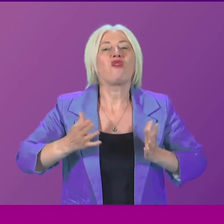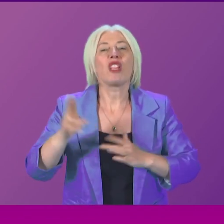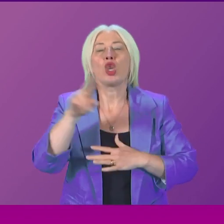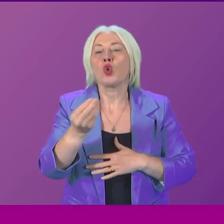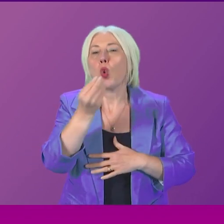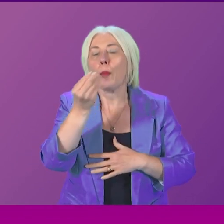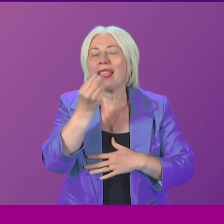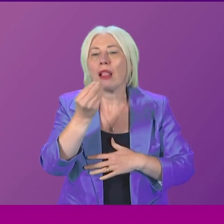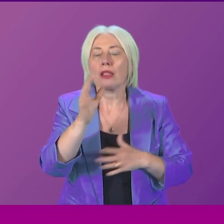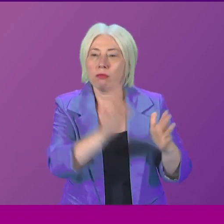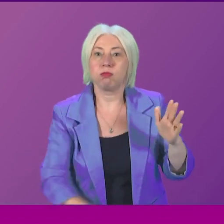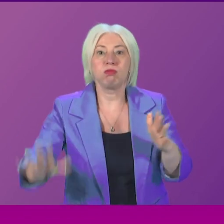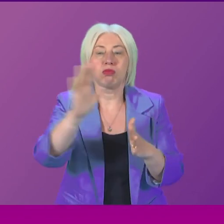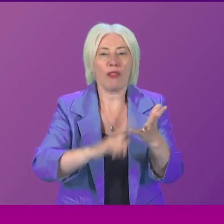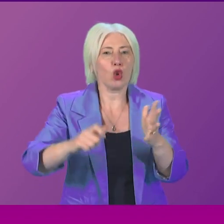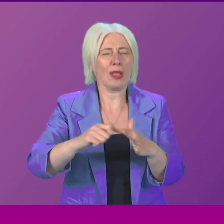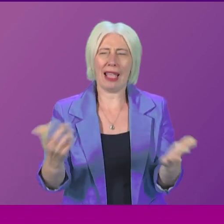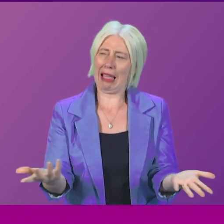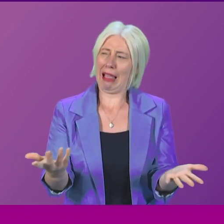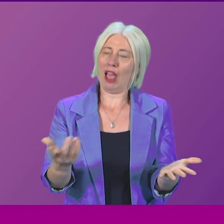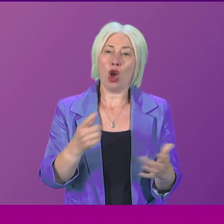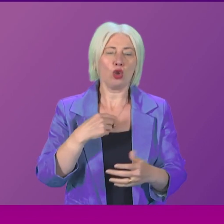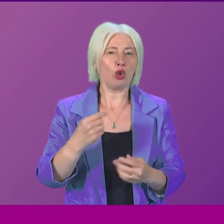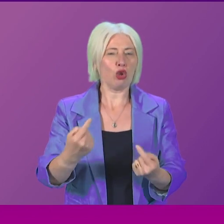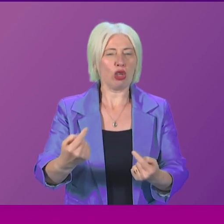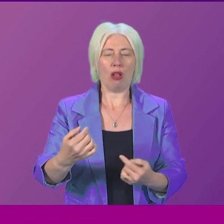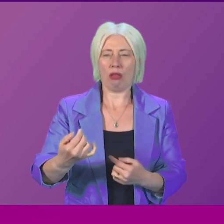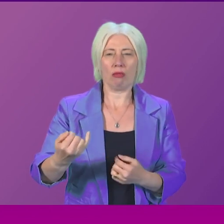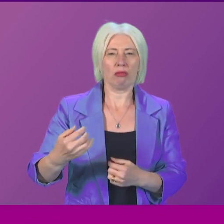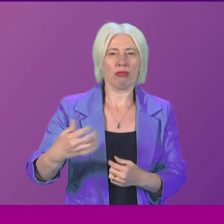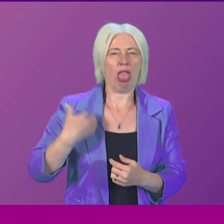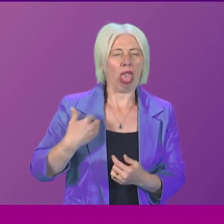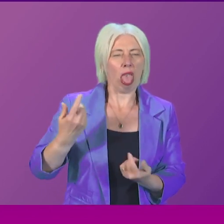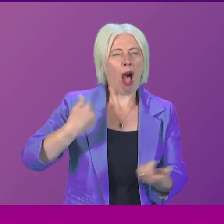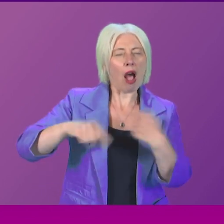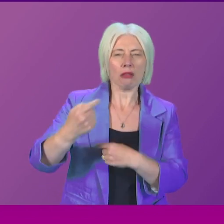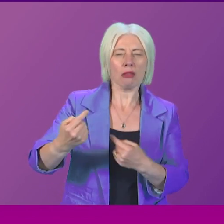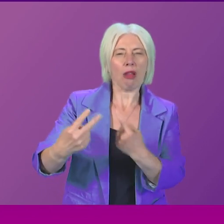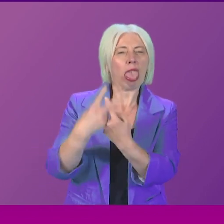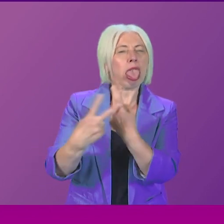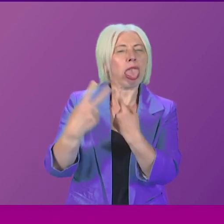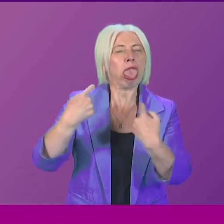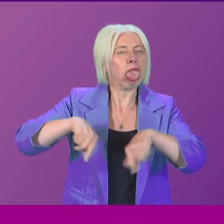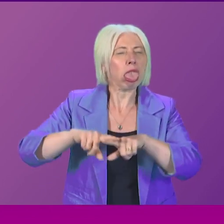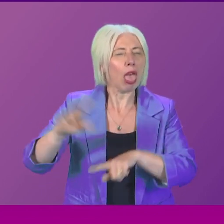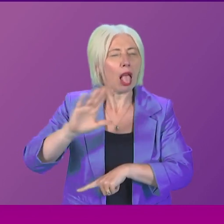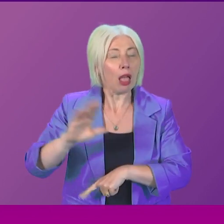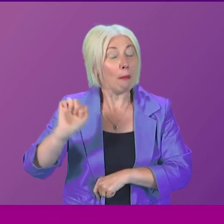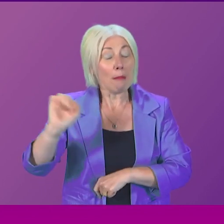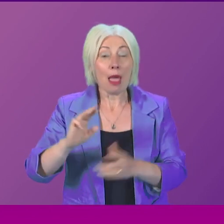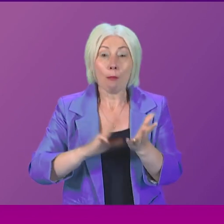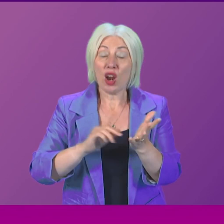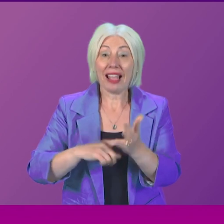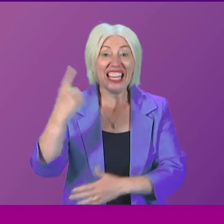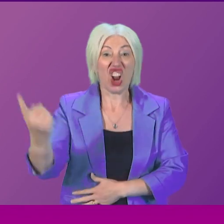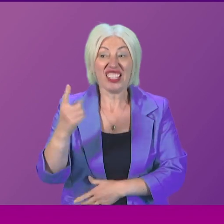in the rest of the UK. So, instead of chiding the Scottish Government for what they're actually doing, Monica Lennon may well want to speak to her